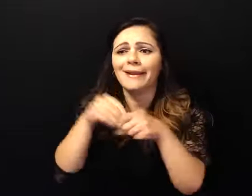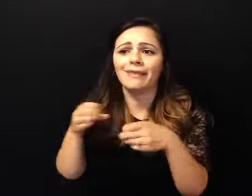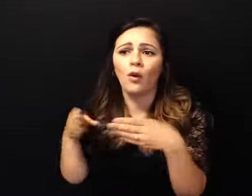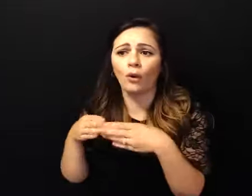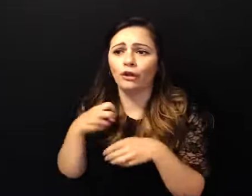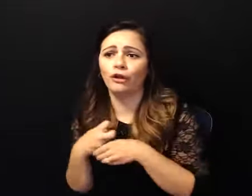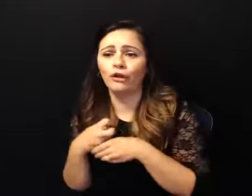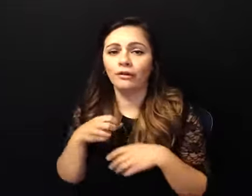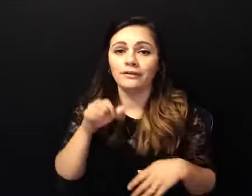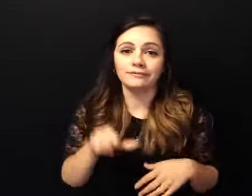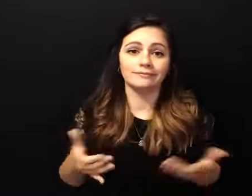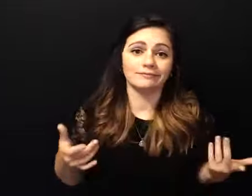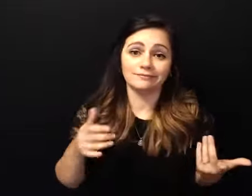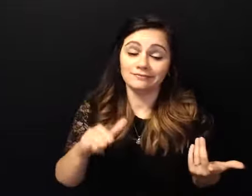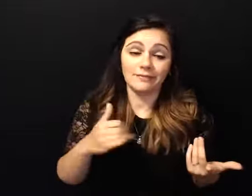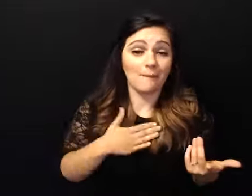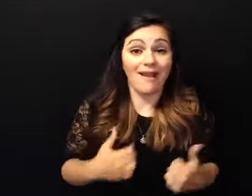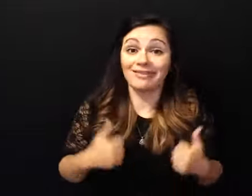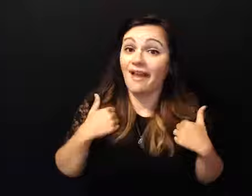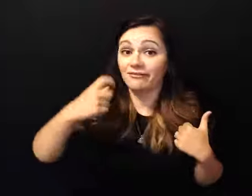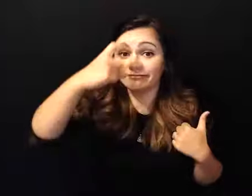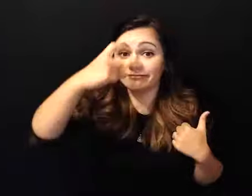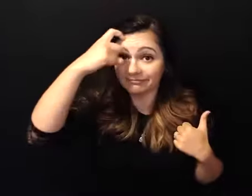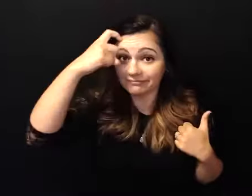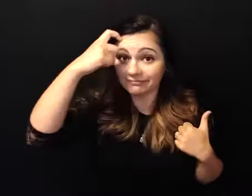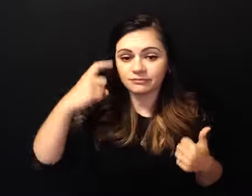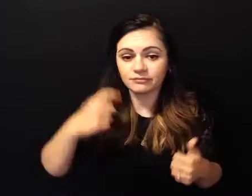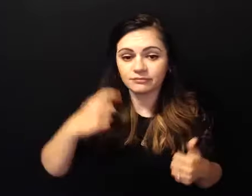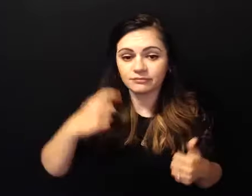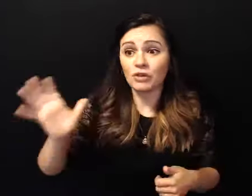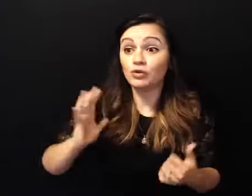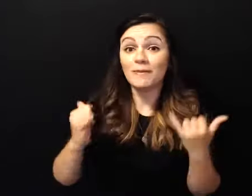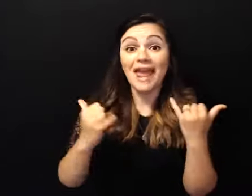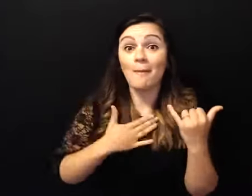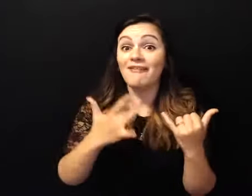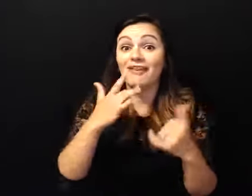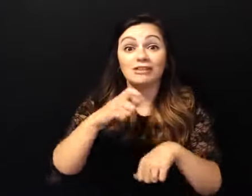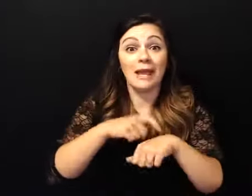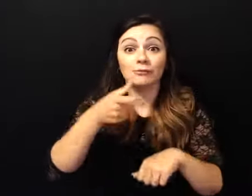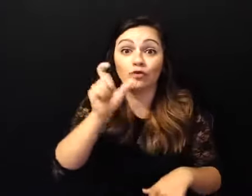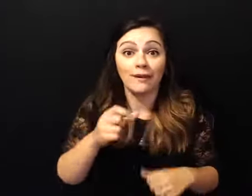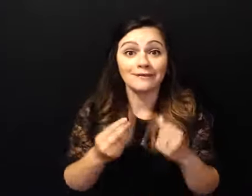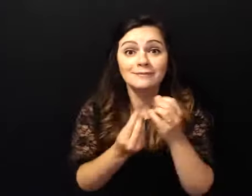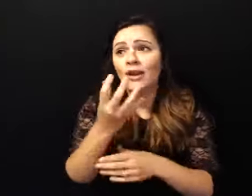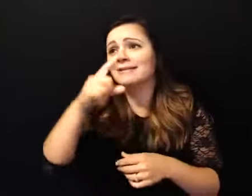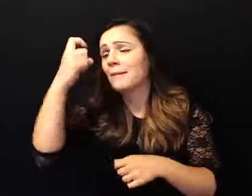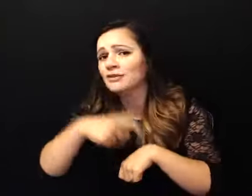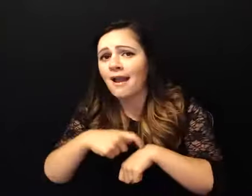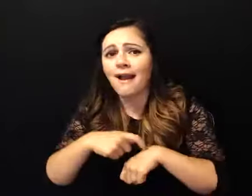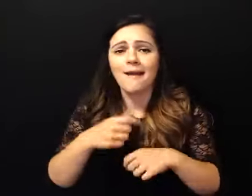alcoholic heck it could be this used to be my favorite time to drink springtime into summertime get a 40 ounce and get in my car and drive